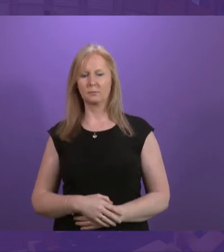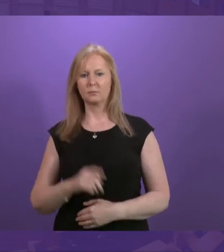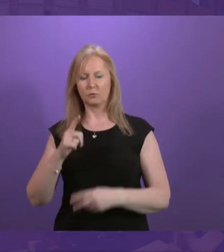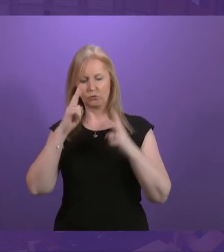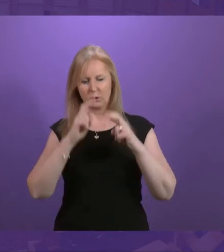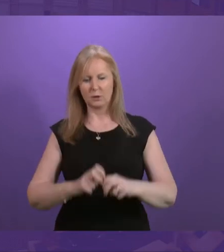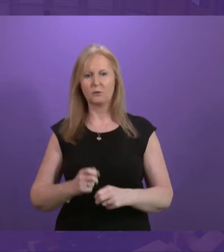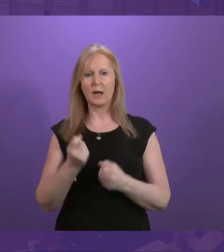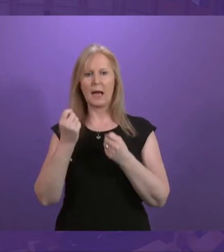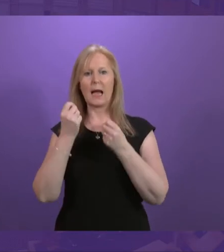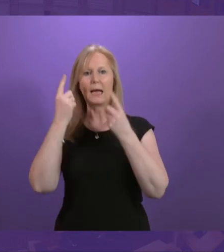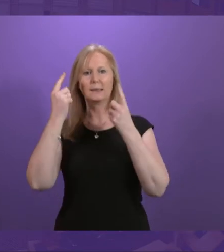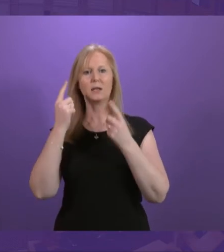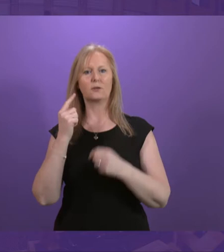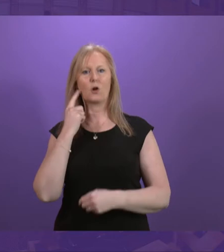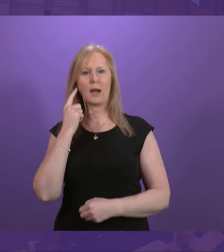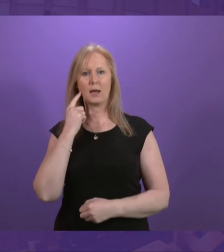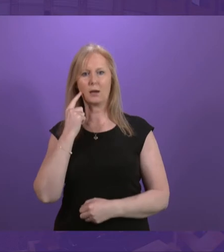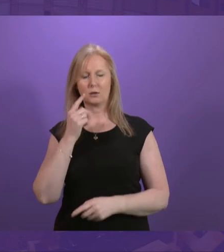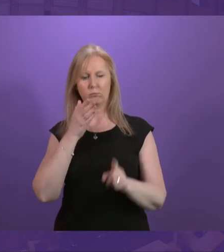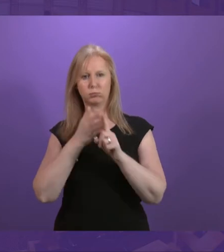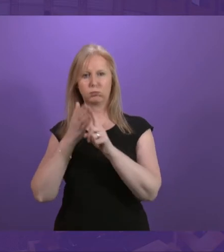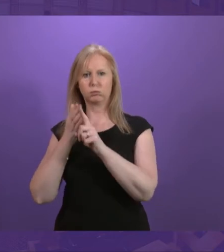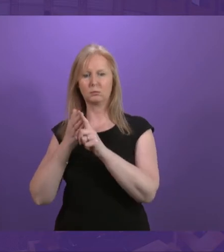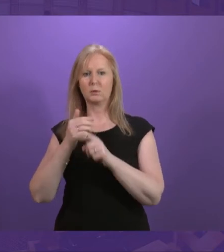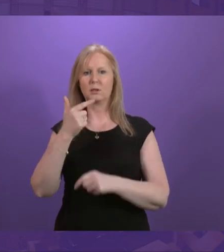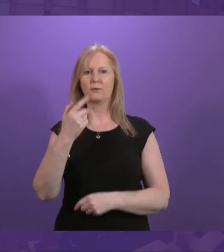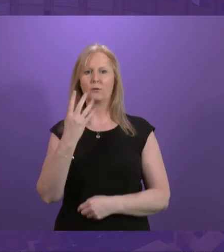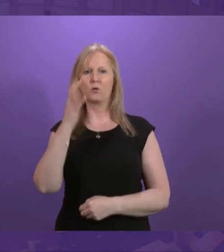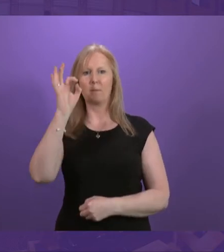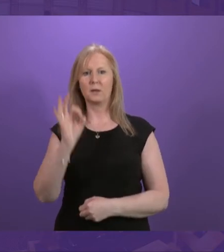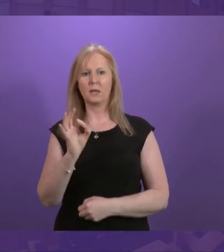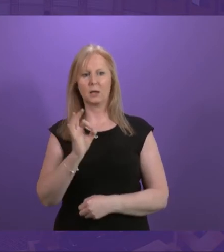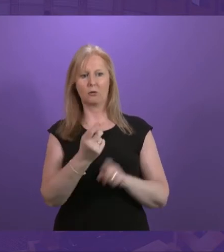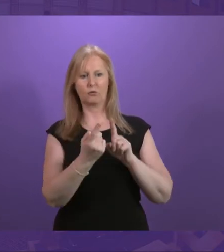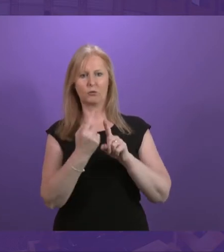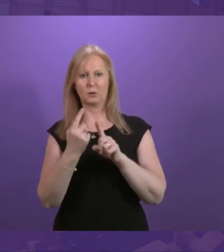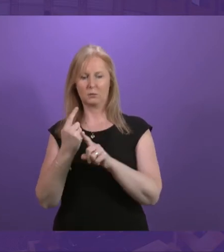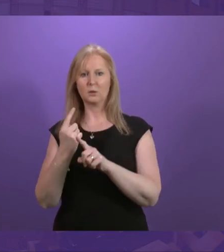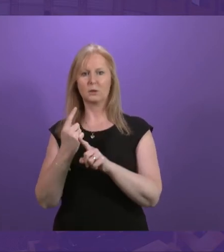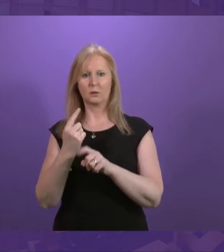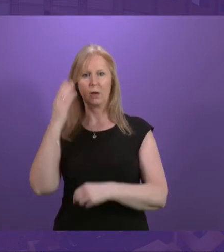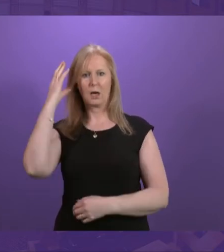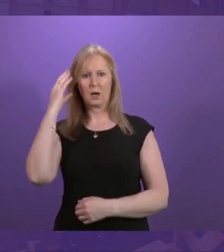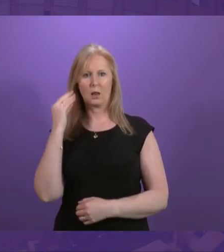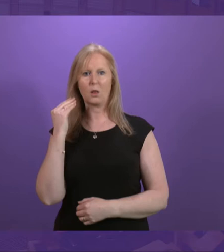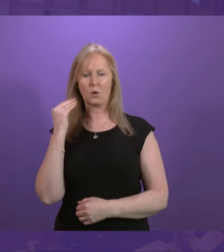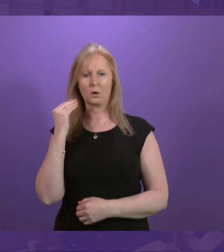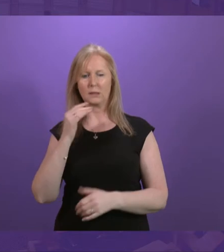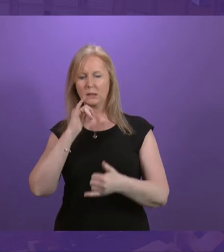Ears amongst employees identified that 74% of respondents with hearing loss sometimes